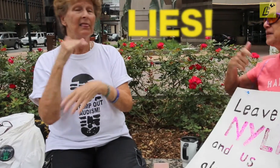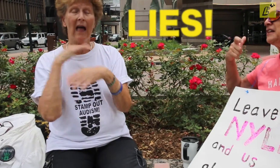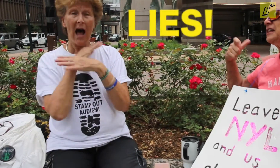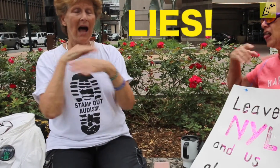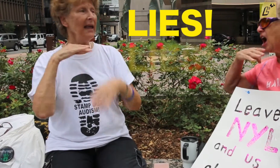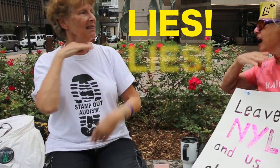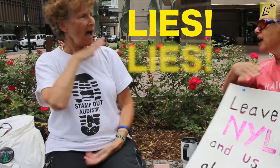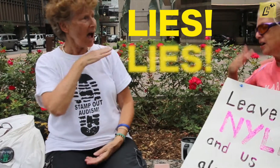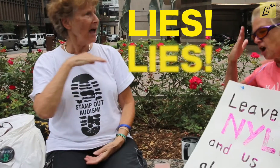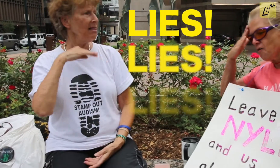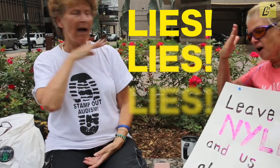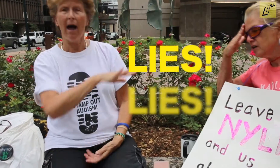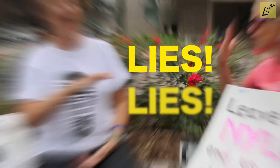Lie, lie, lie